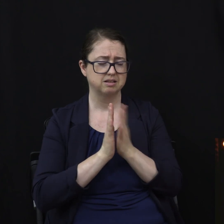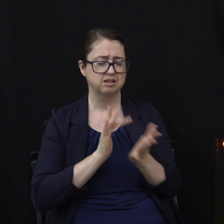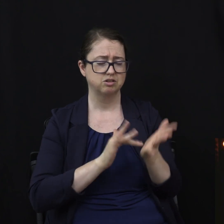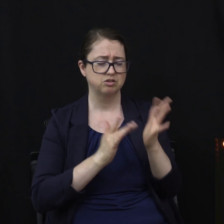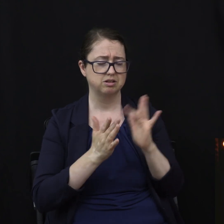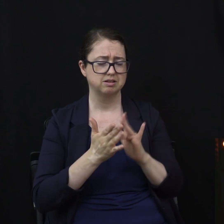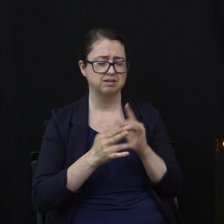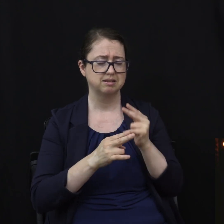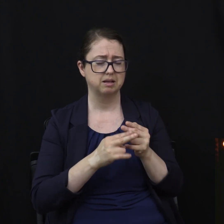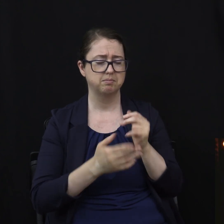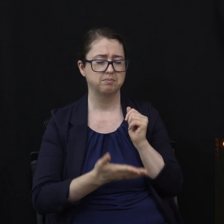amen.